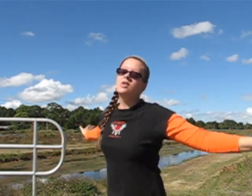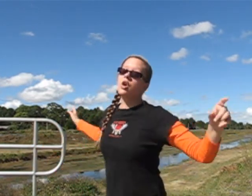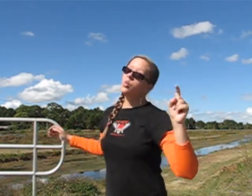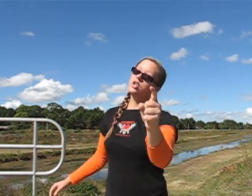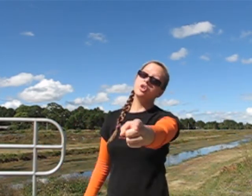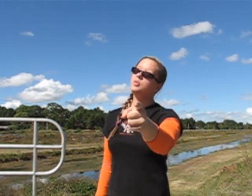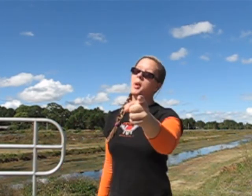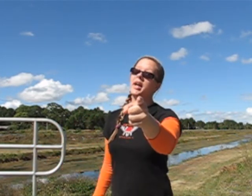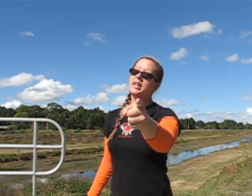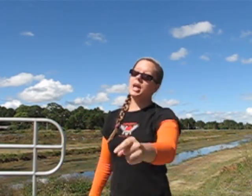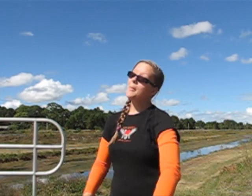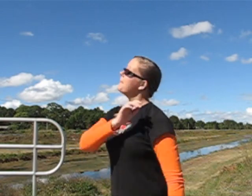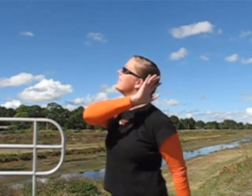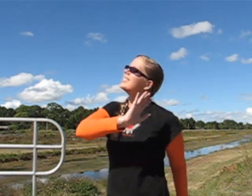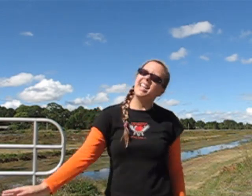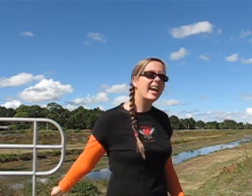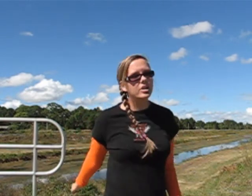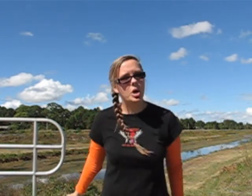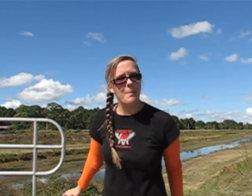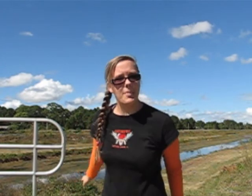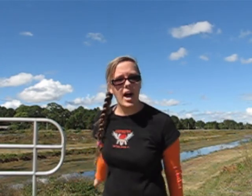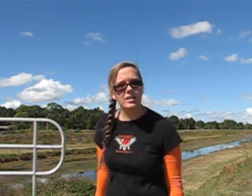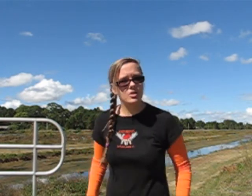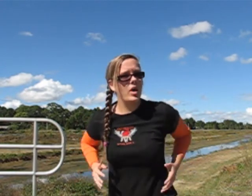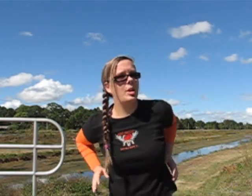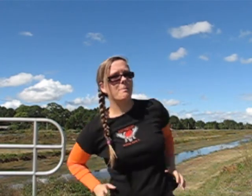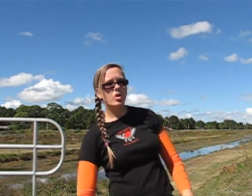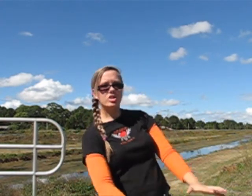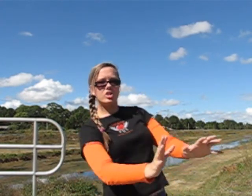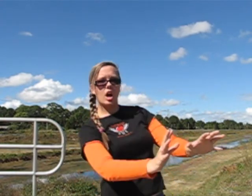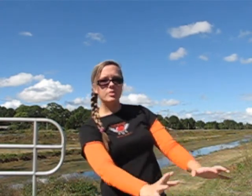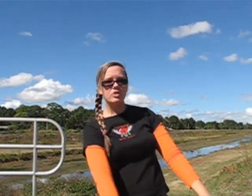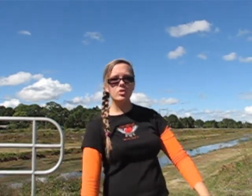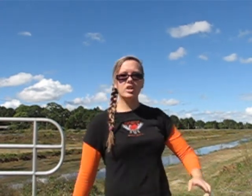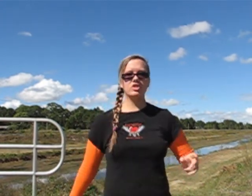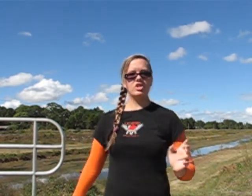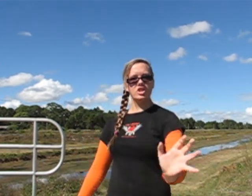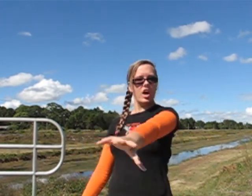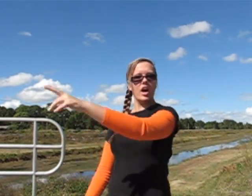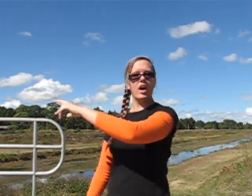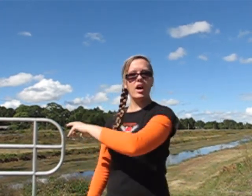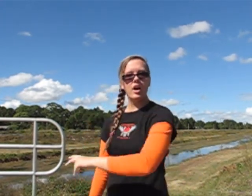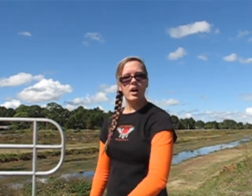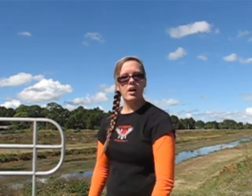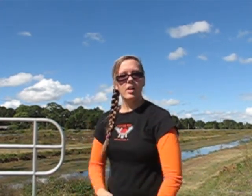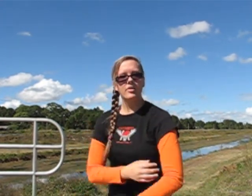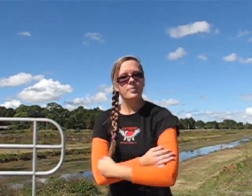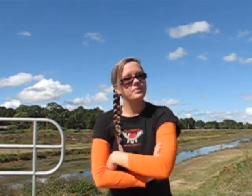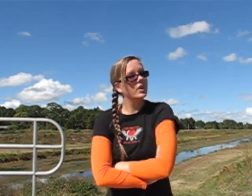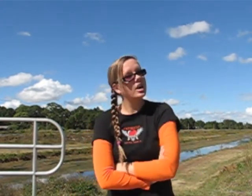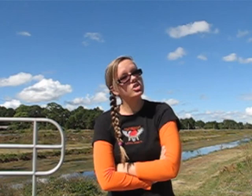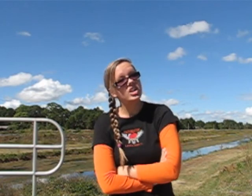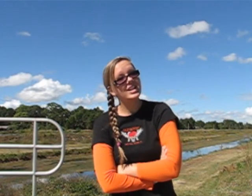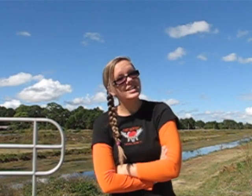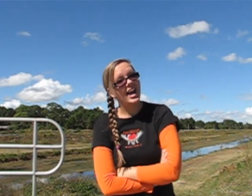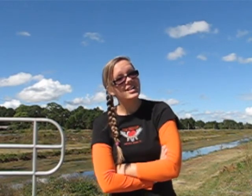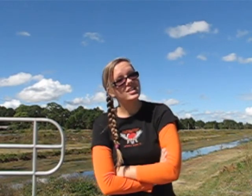And you should pack it up and say goodbye Cause when the push comes to the shop It's just a dance